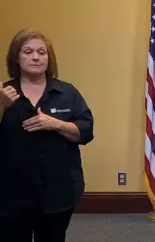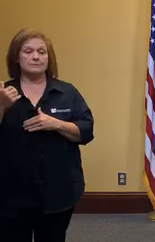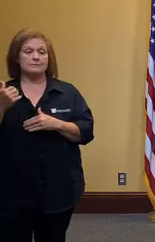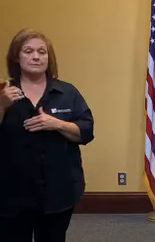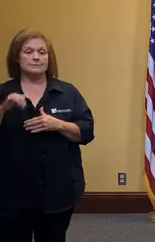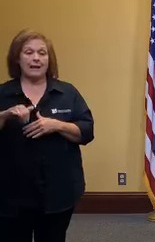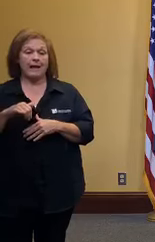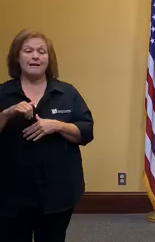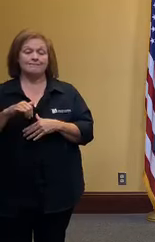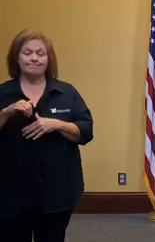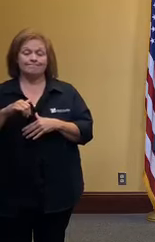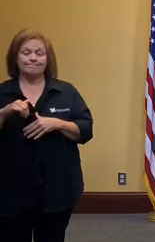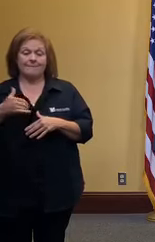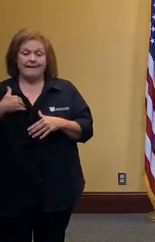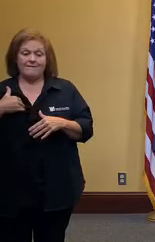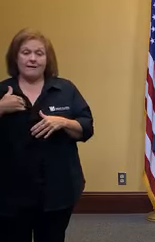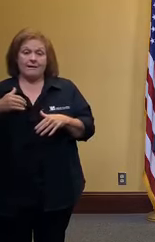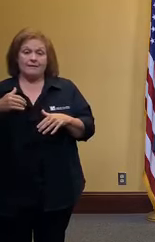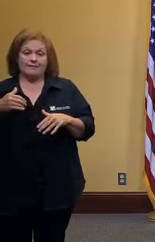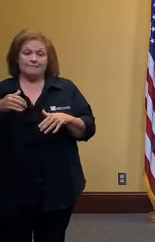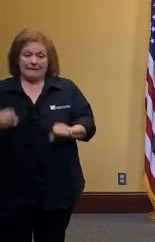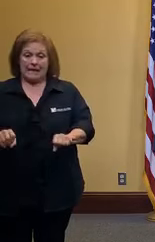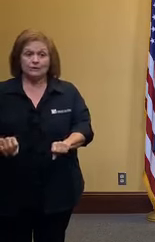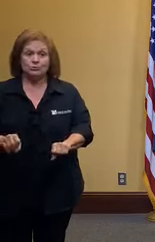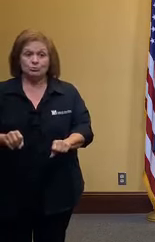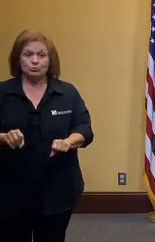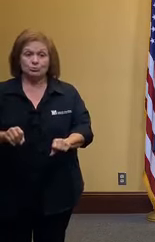and it has the potential to be greater